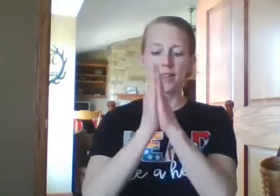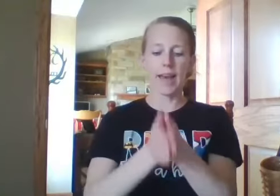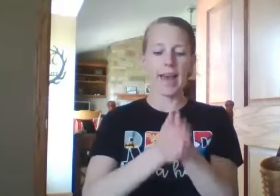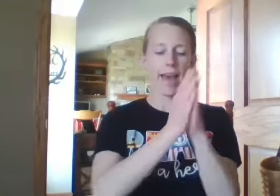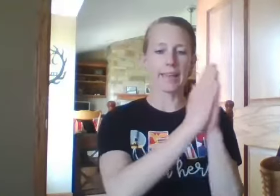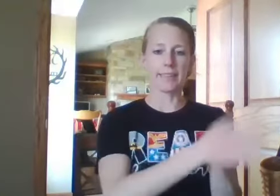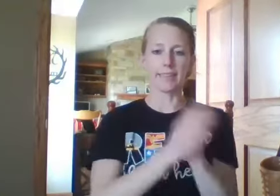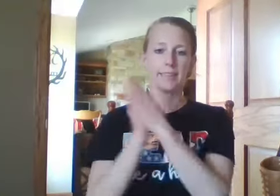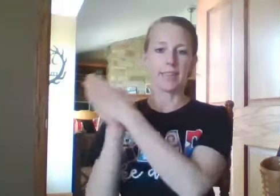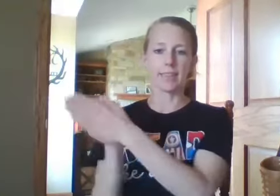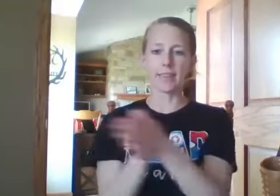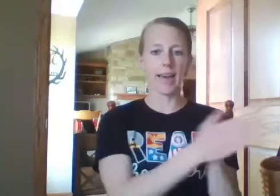-a-d, glad,